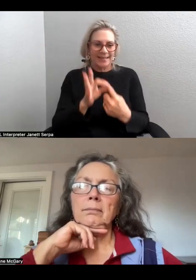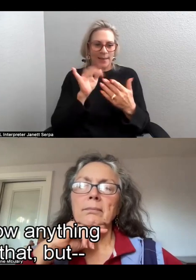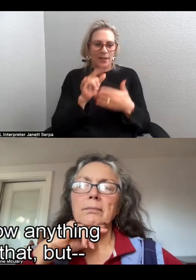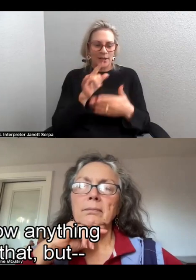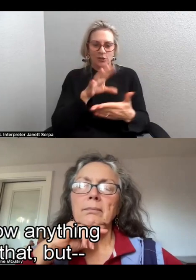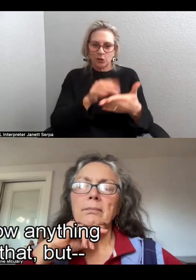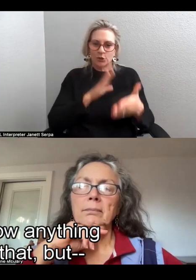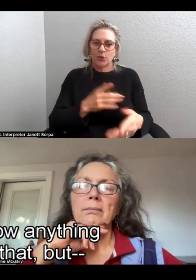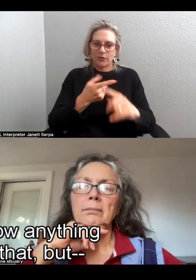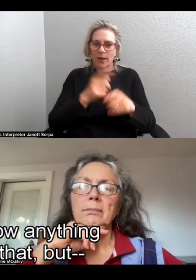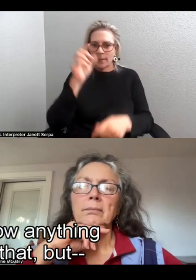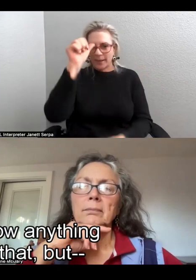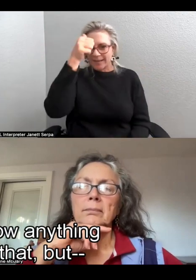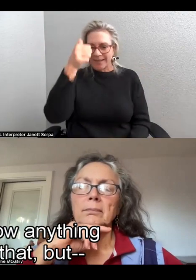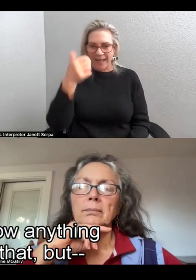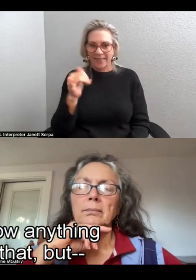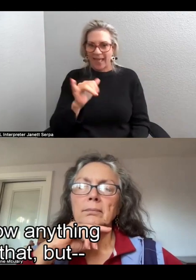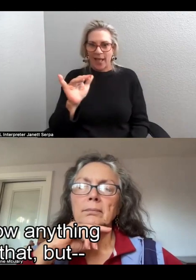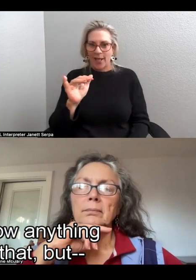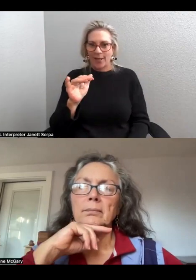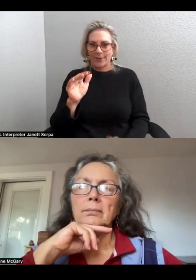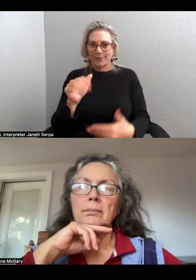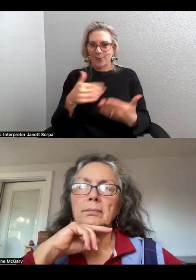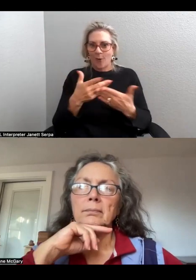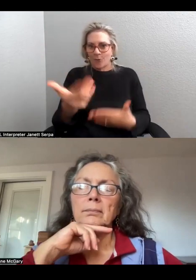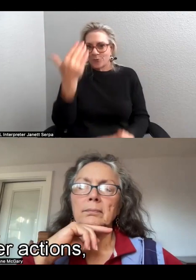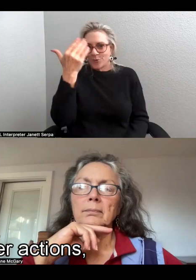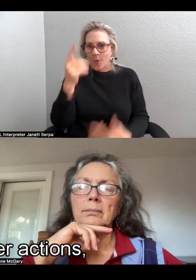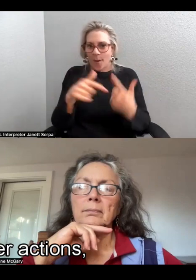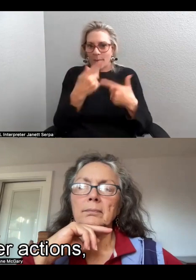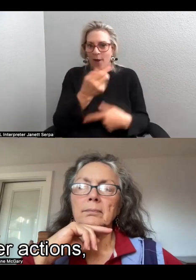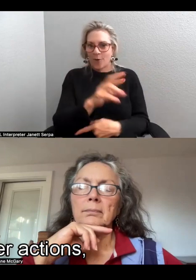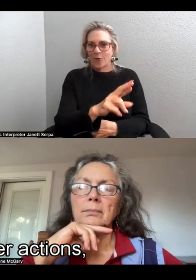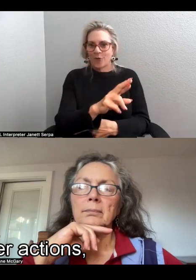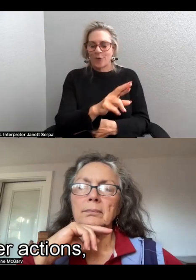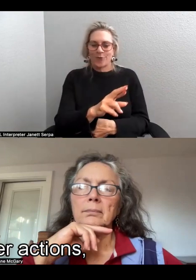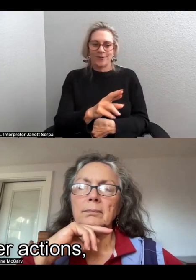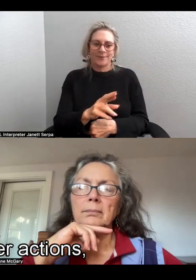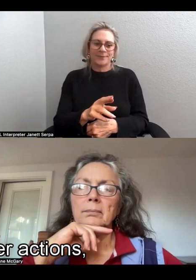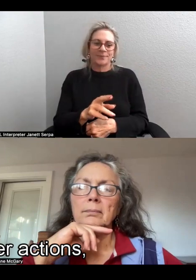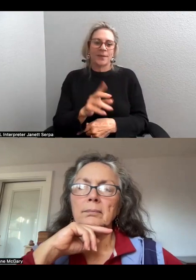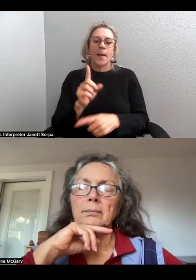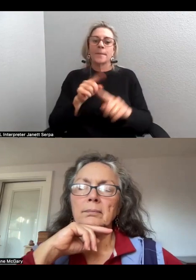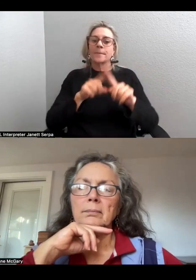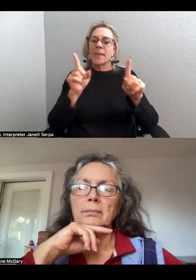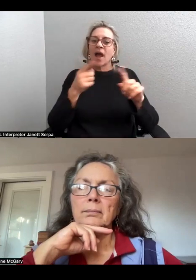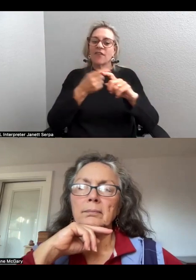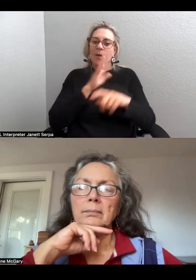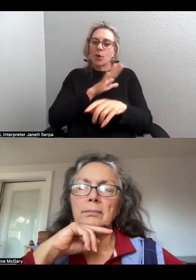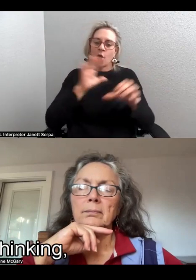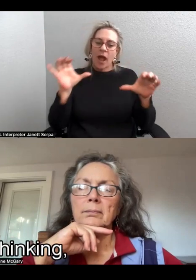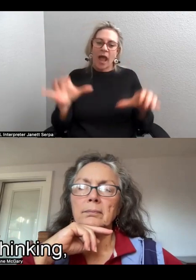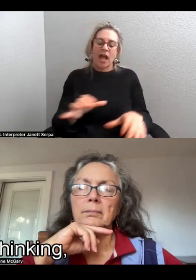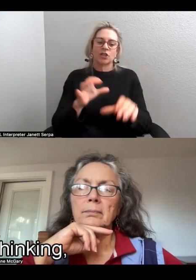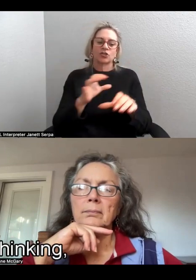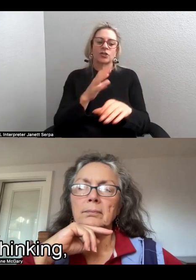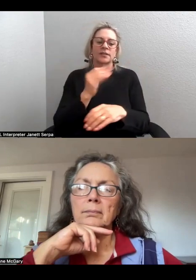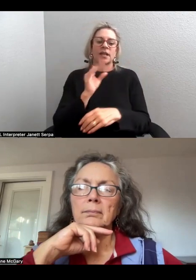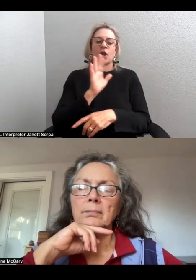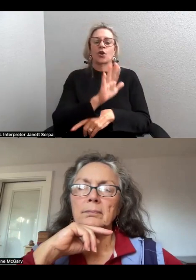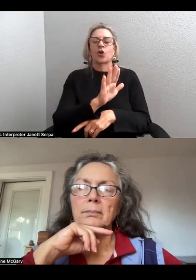from India. You don't know anything more than that. But just from her actions and her